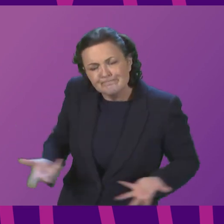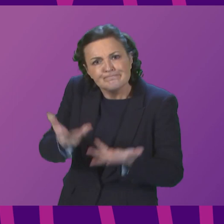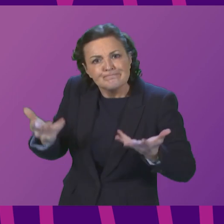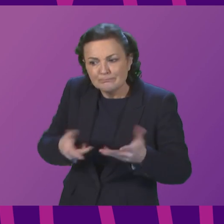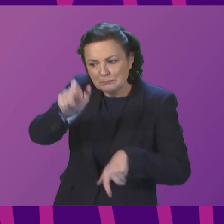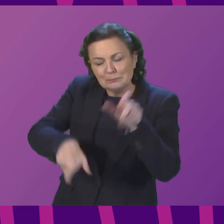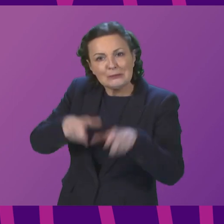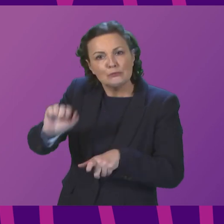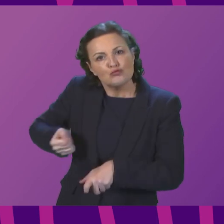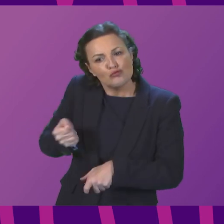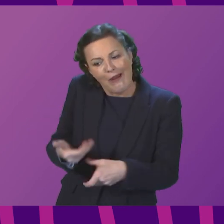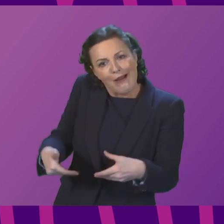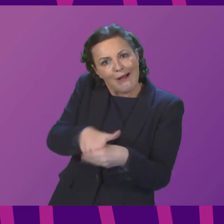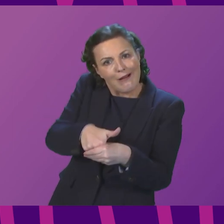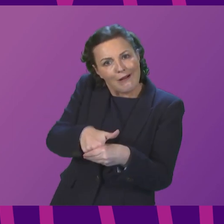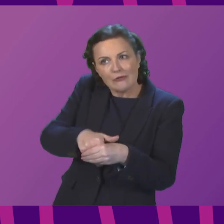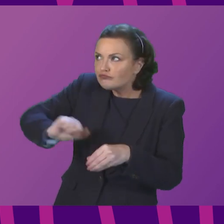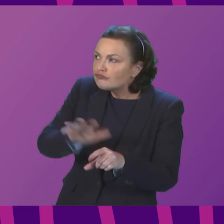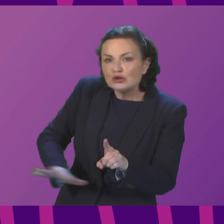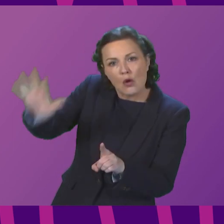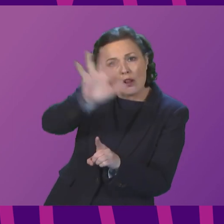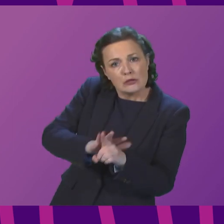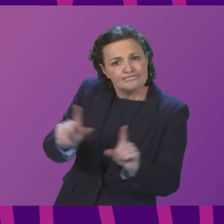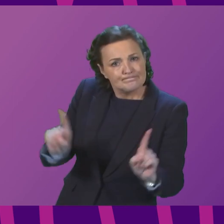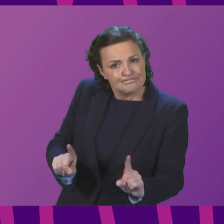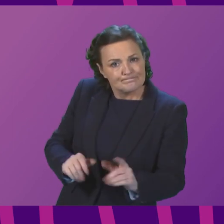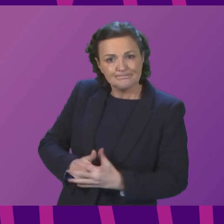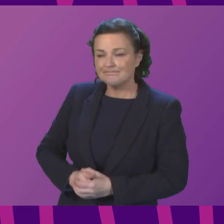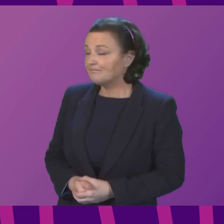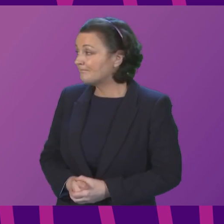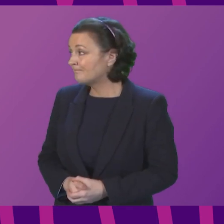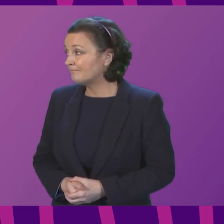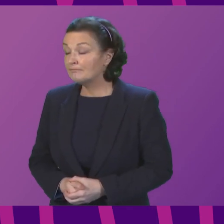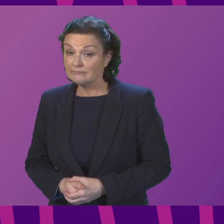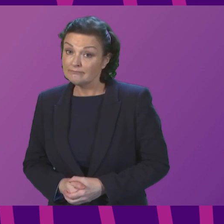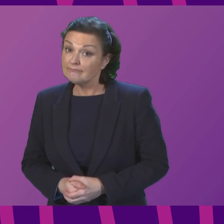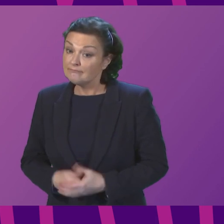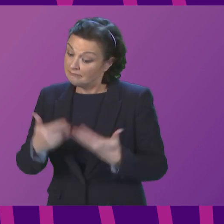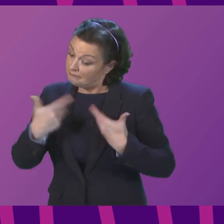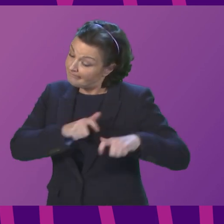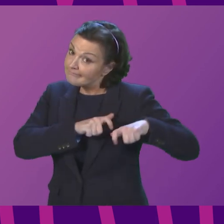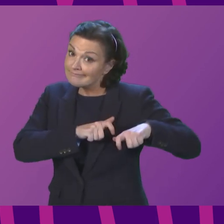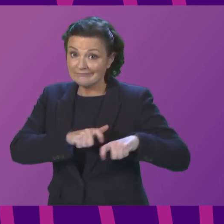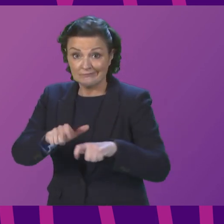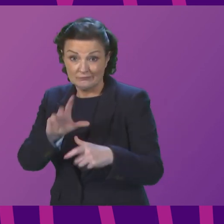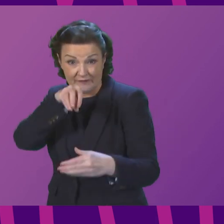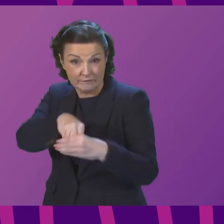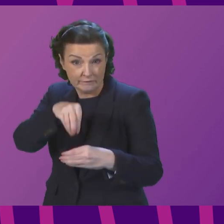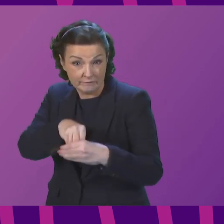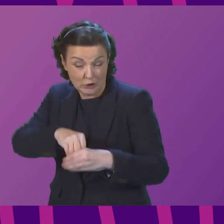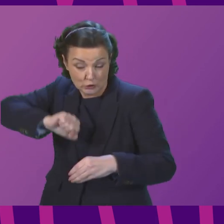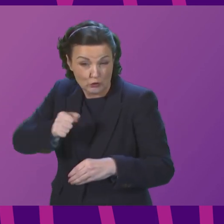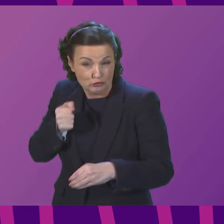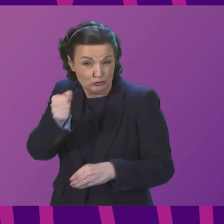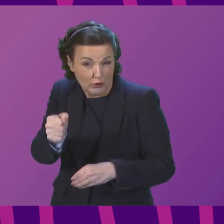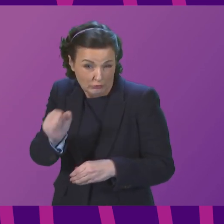in Scotland. First Minister. We've continued to invest in Scotland's railway and support operators throughout the pandemic. We've